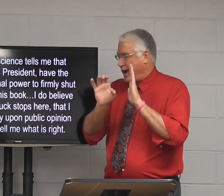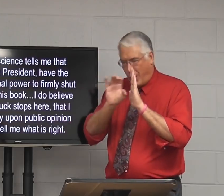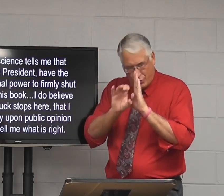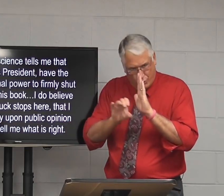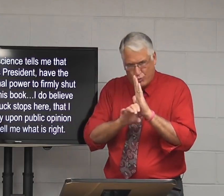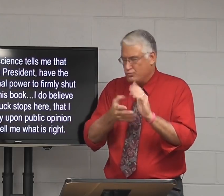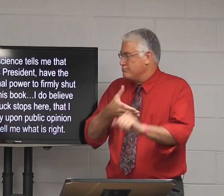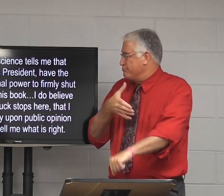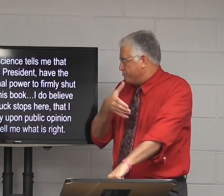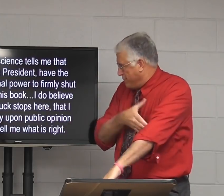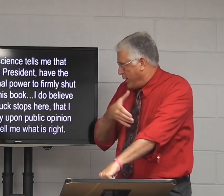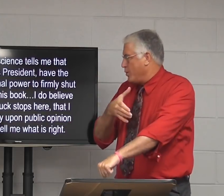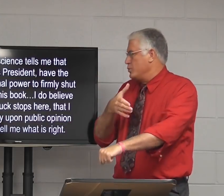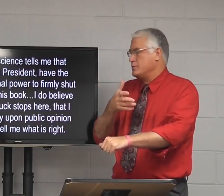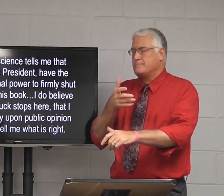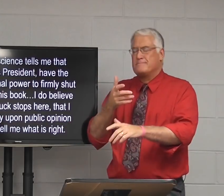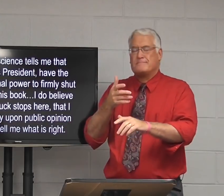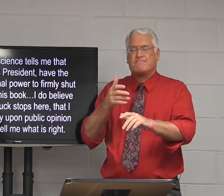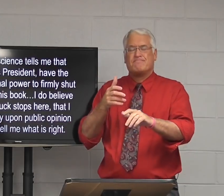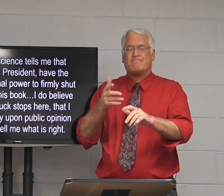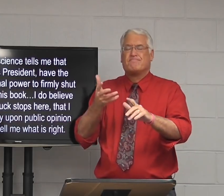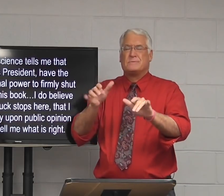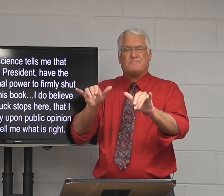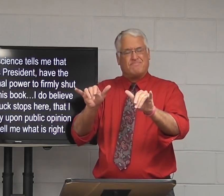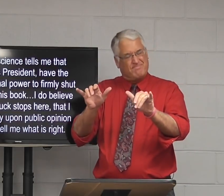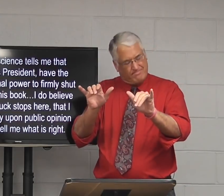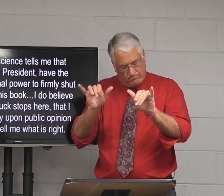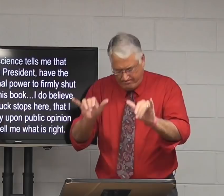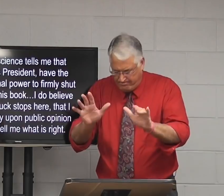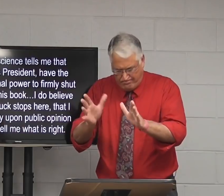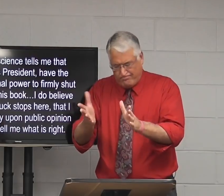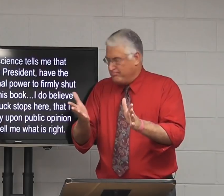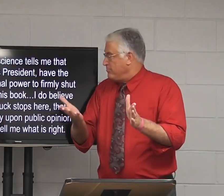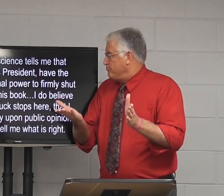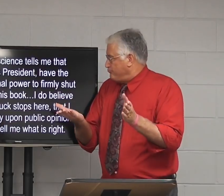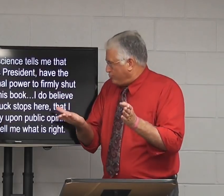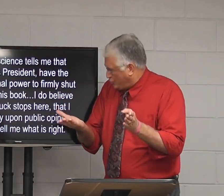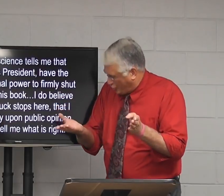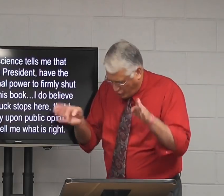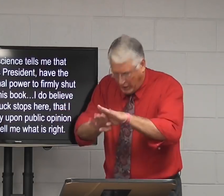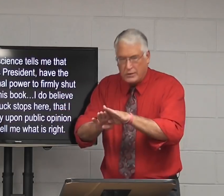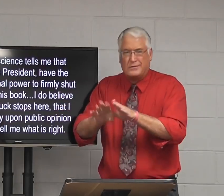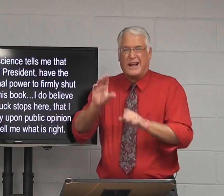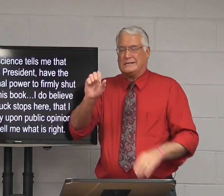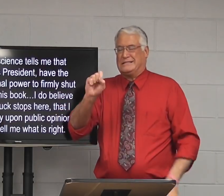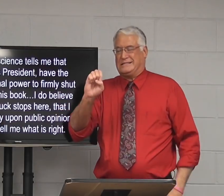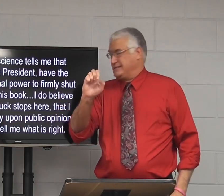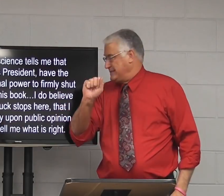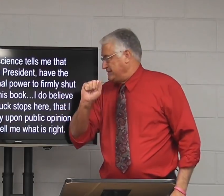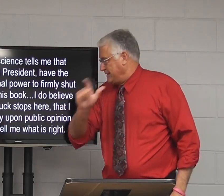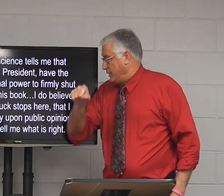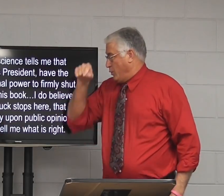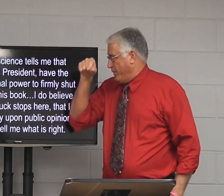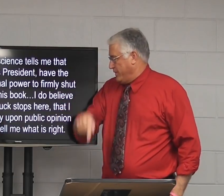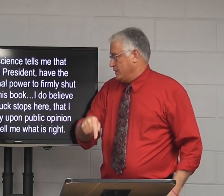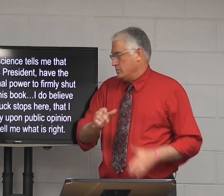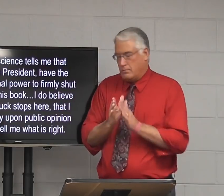have the constitutional power to firmly shut and seal this